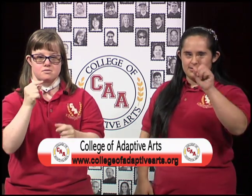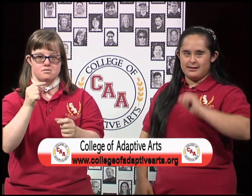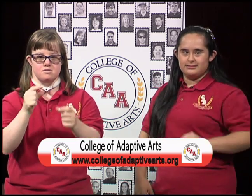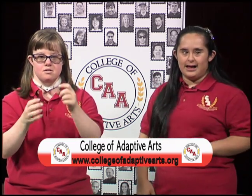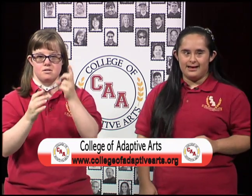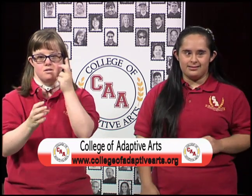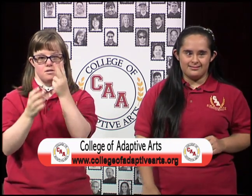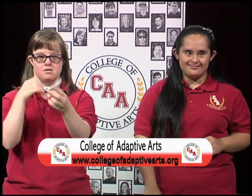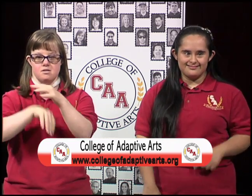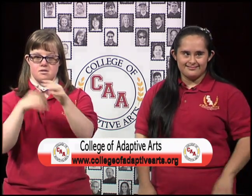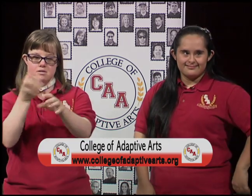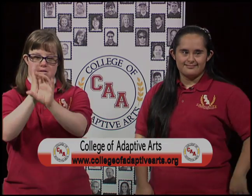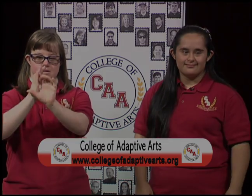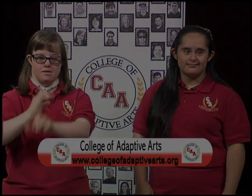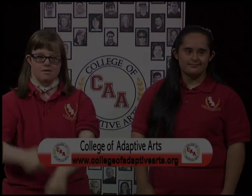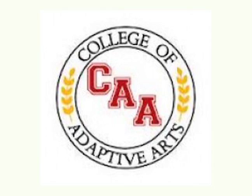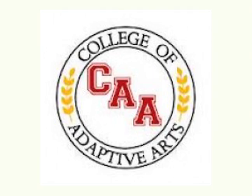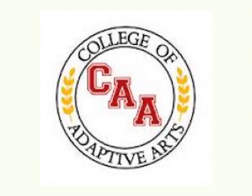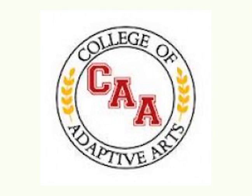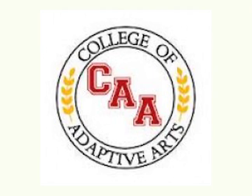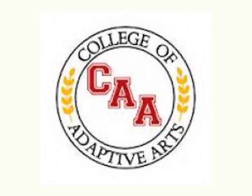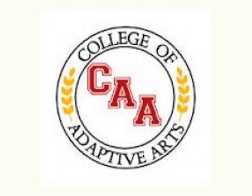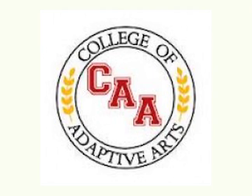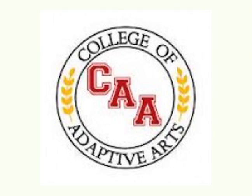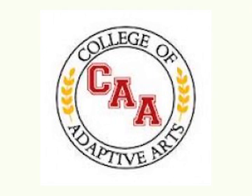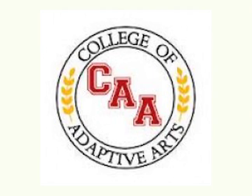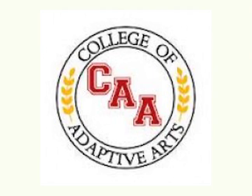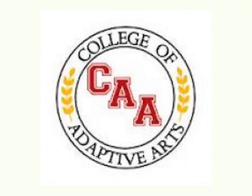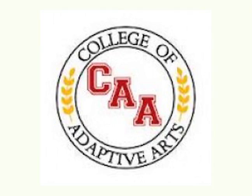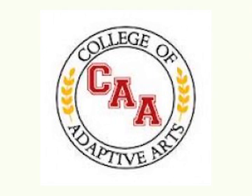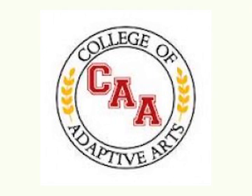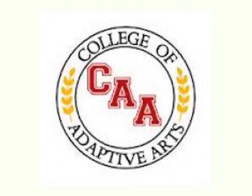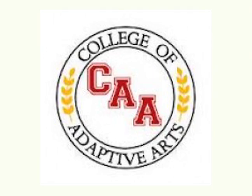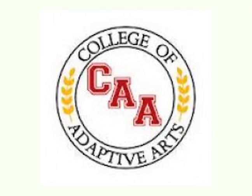See you in class! www